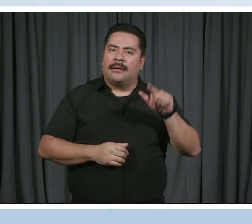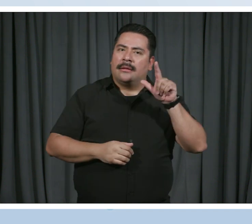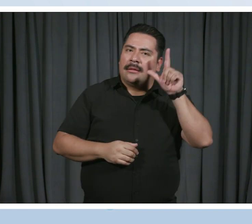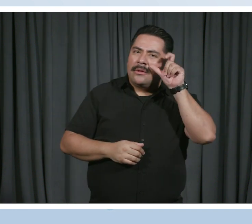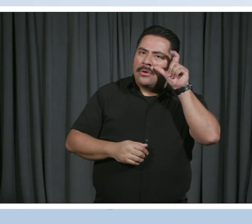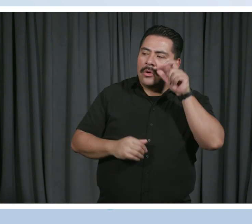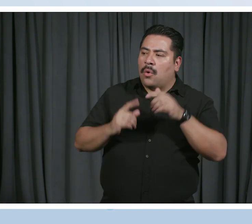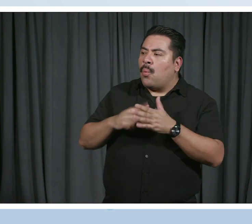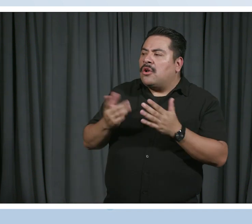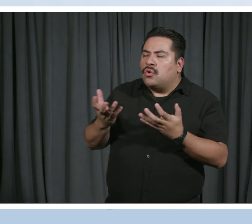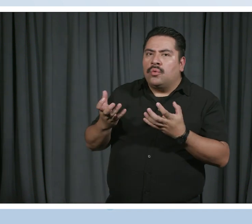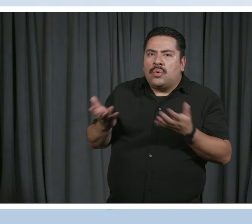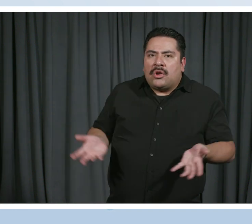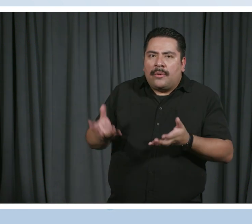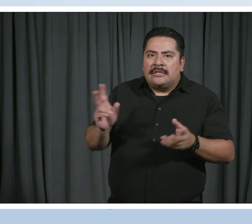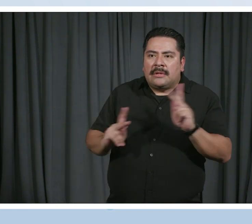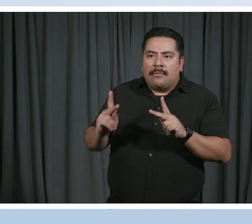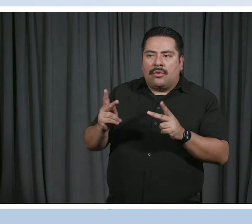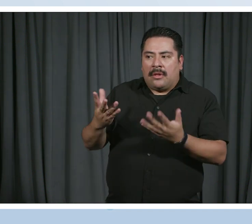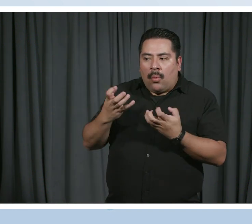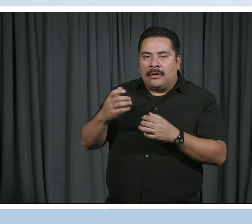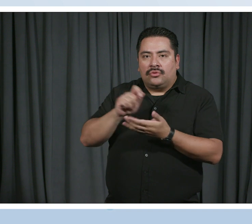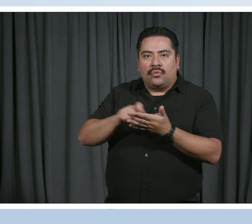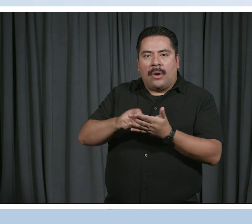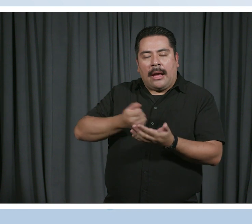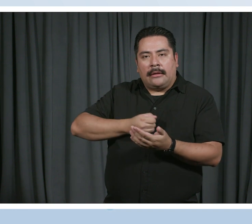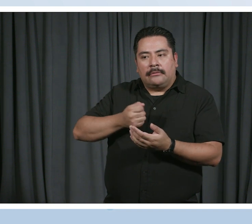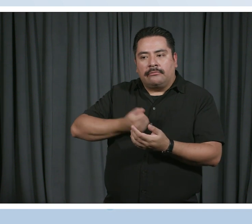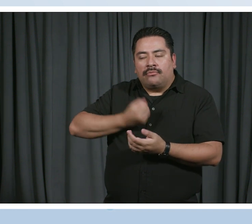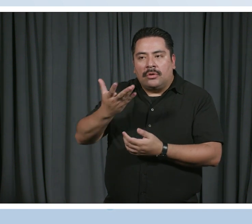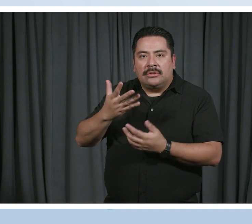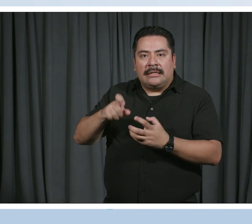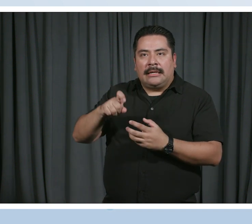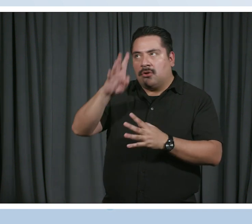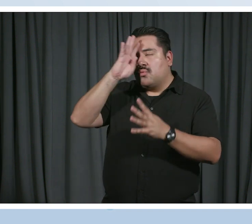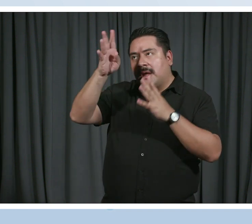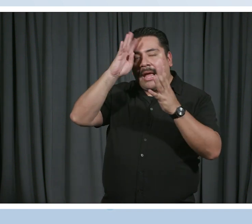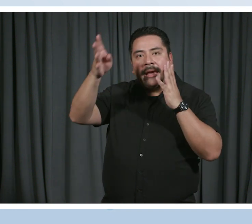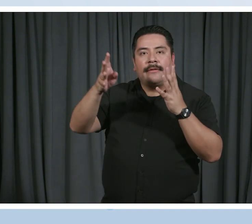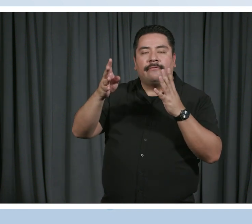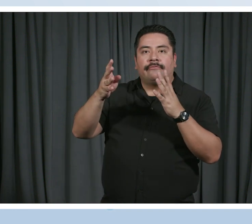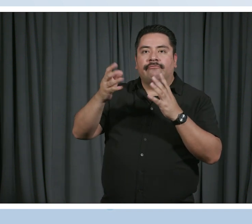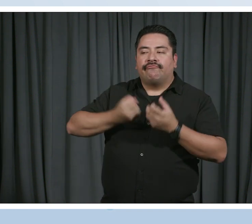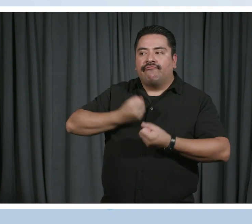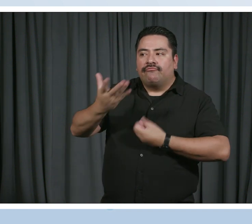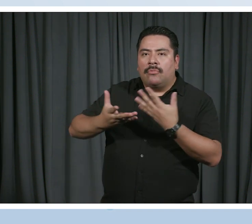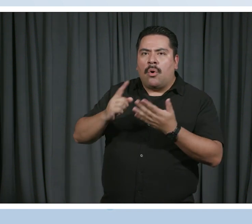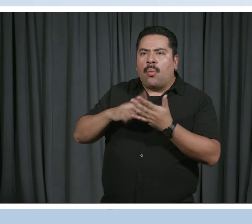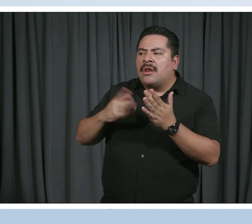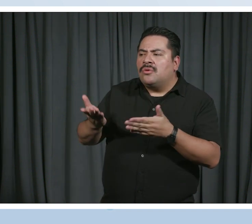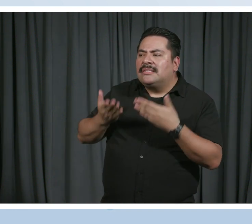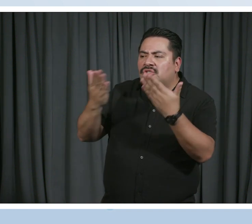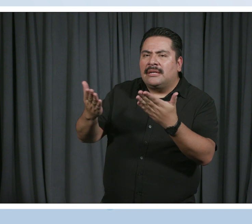people to do who are interested in writing poetry or need some kind of creative outlet to express themselves? How would you